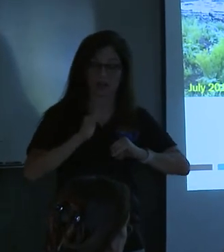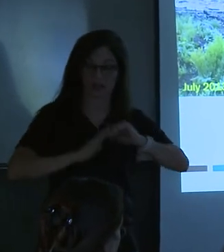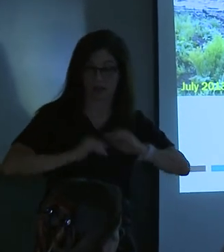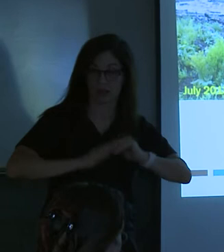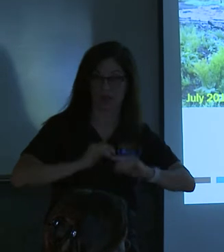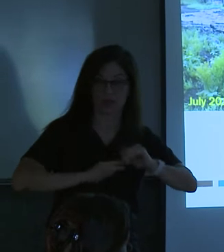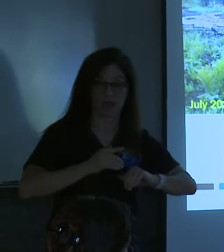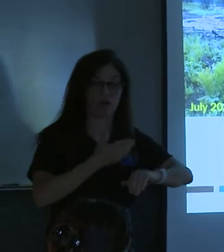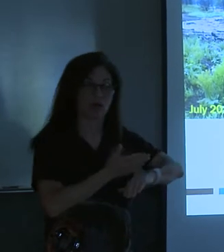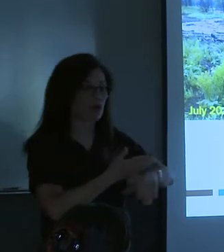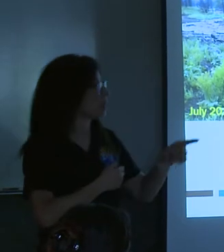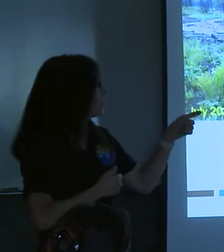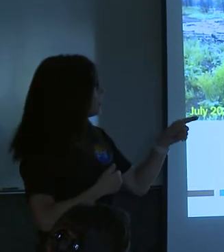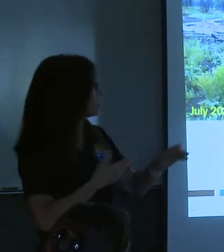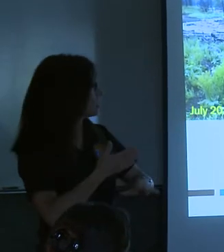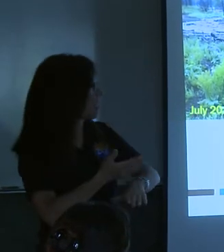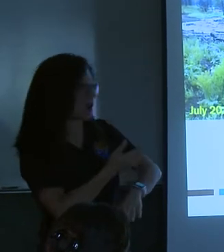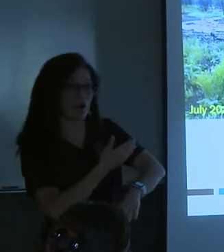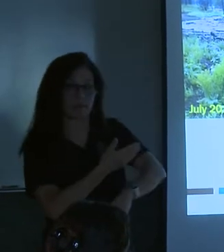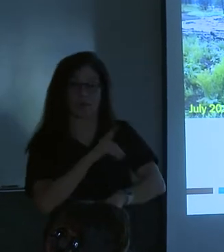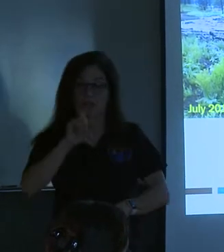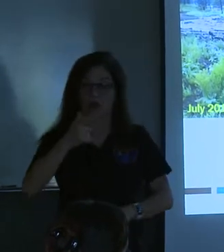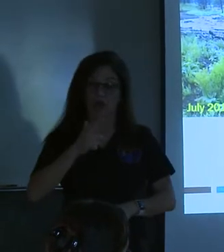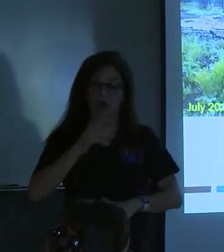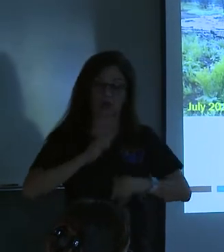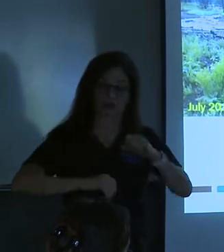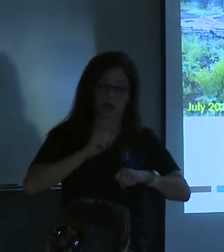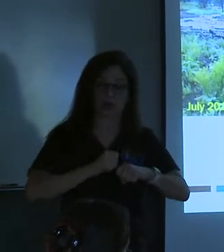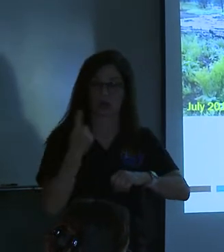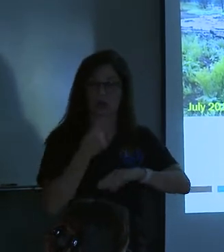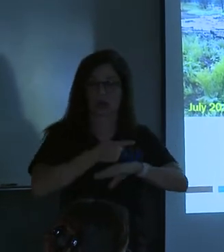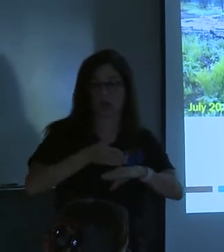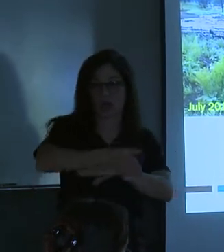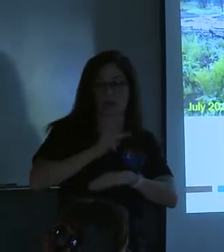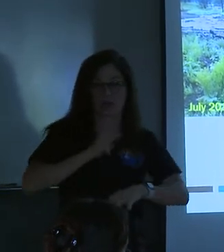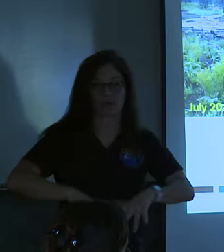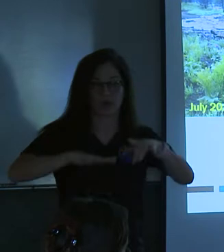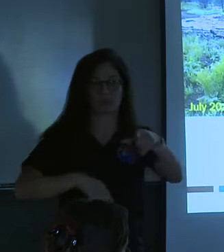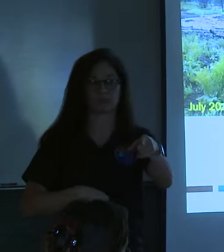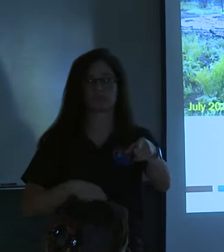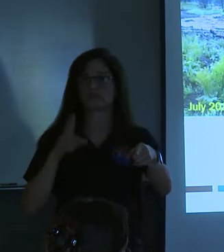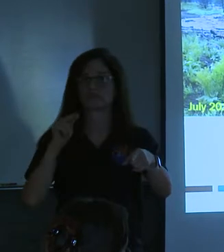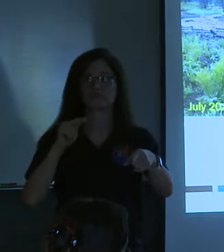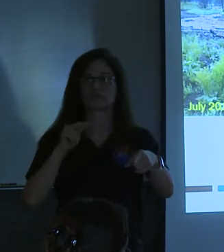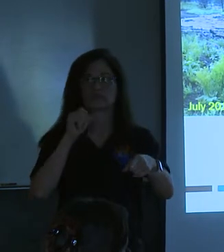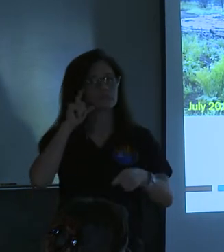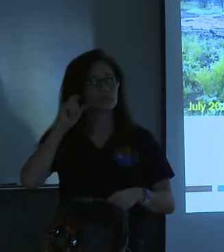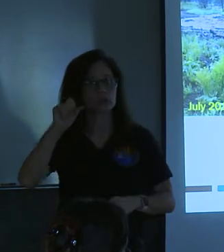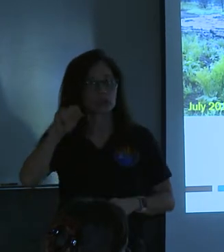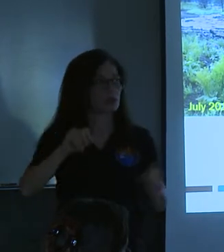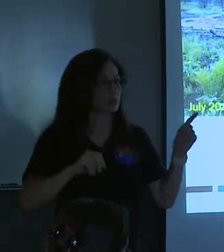This is the upper log rundown structure the day after the flooding. But there's